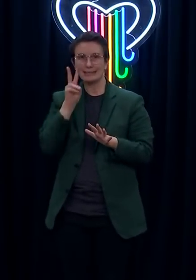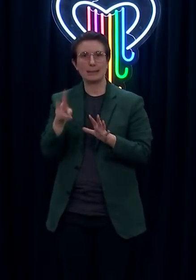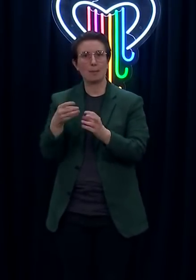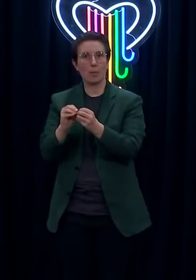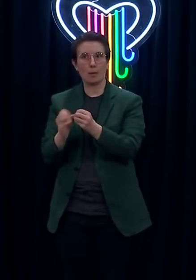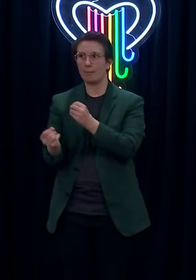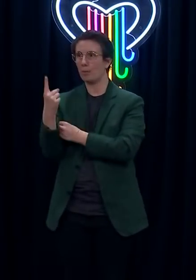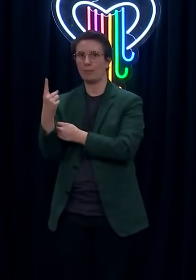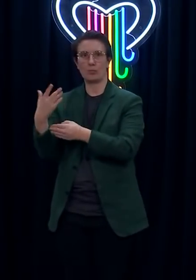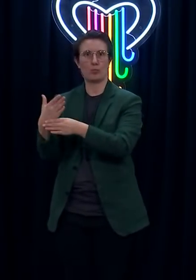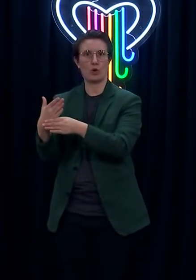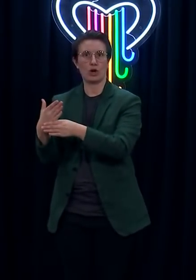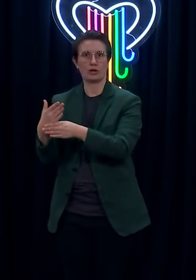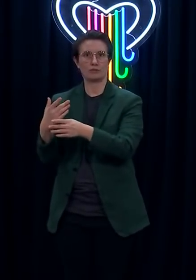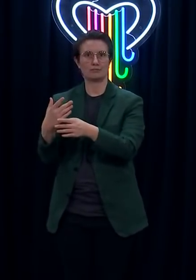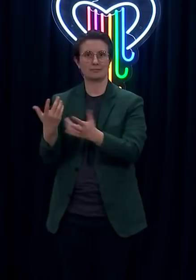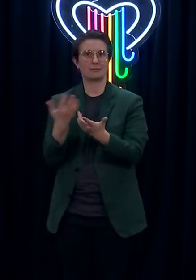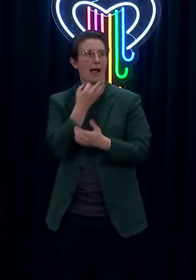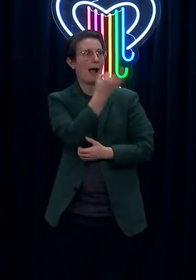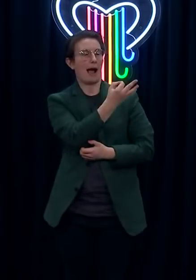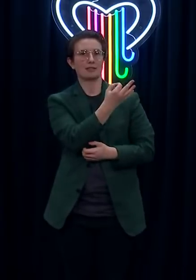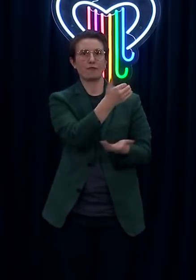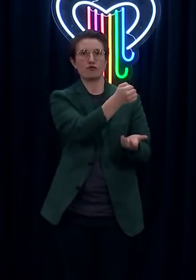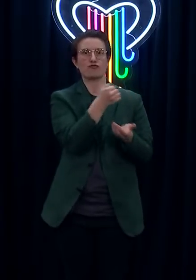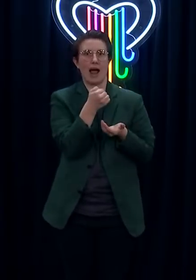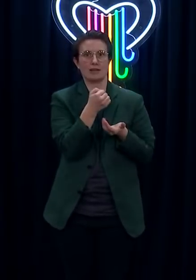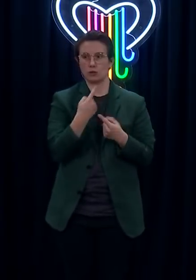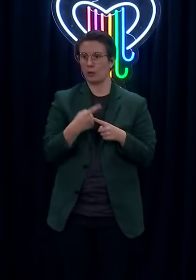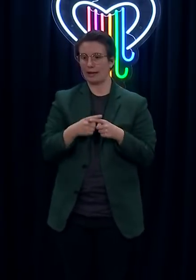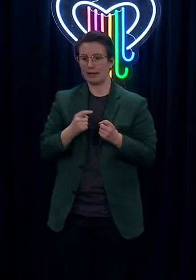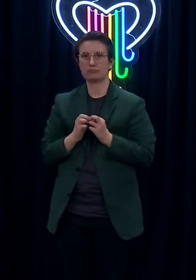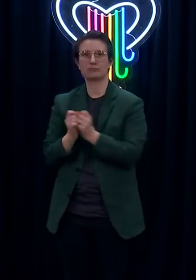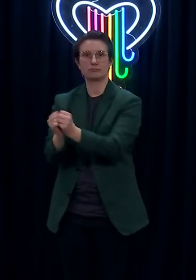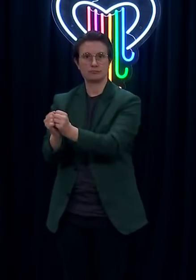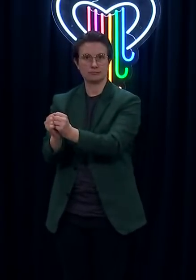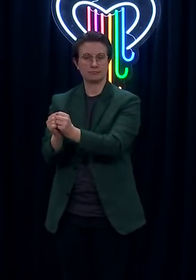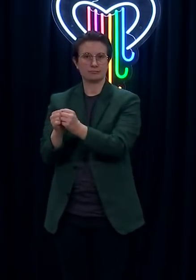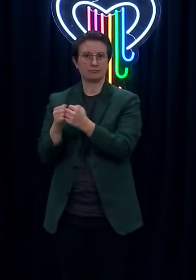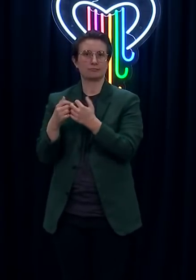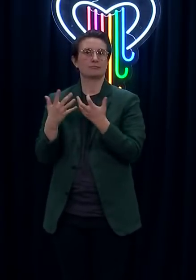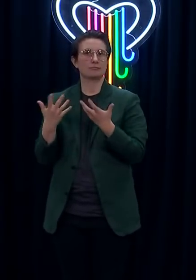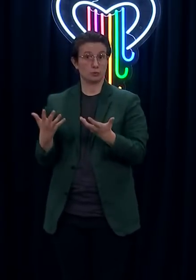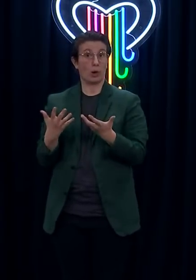cutting edge science to the pandemic response and ensure our readiness for future and other infectious.